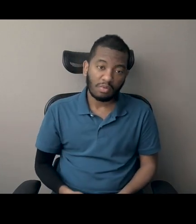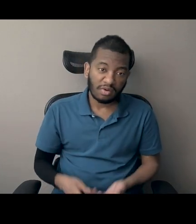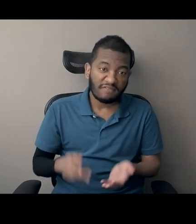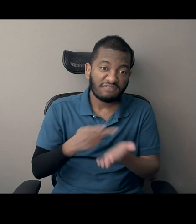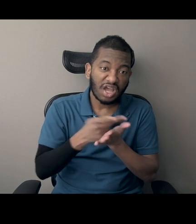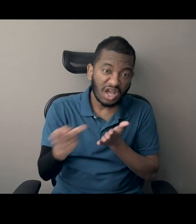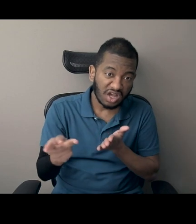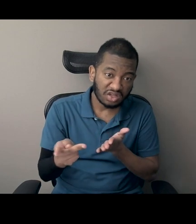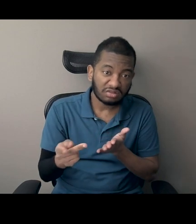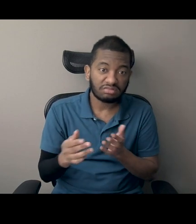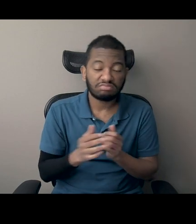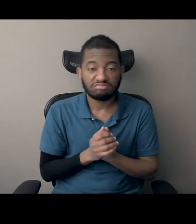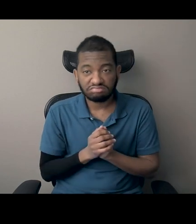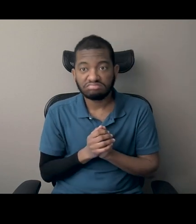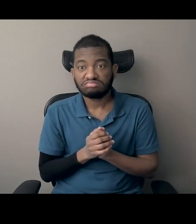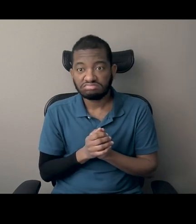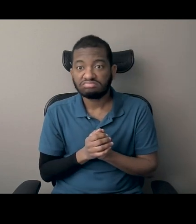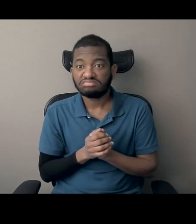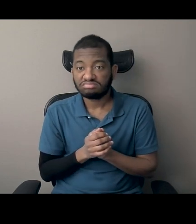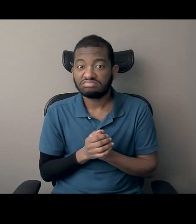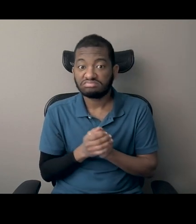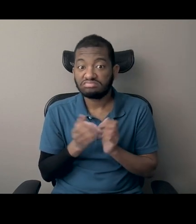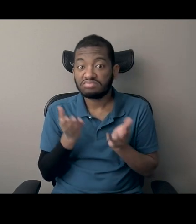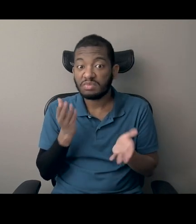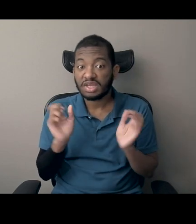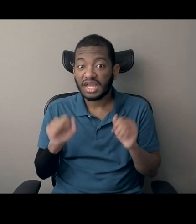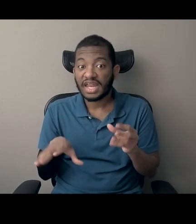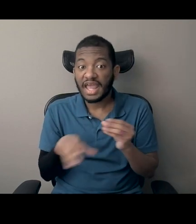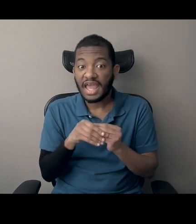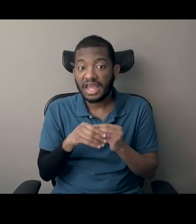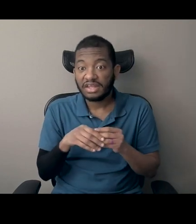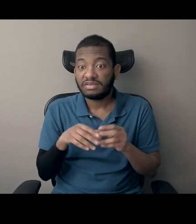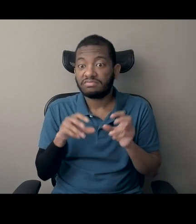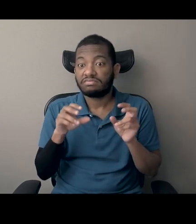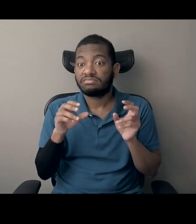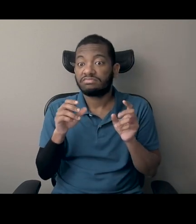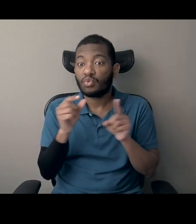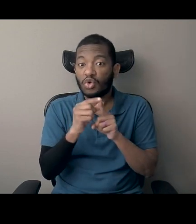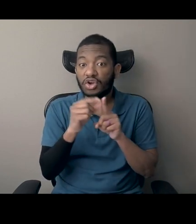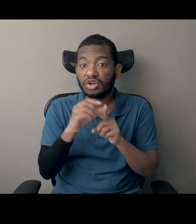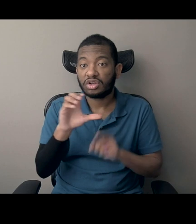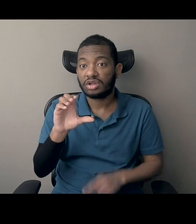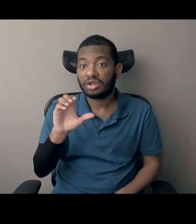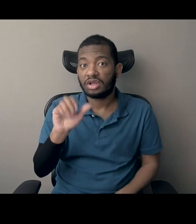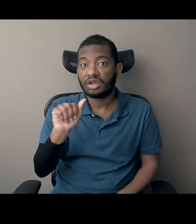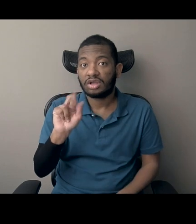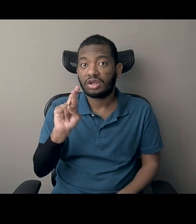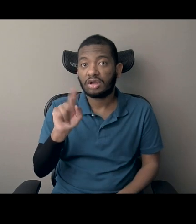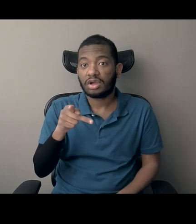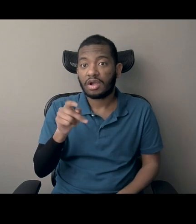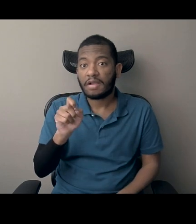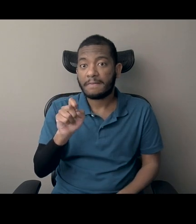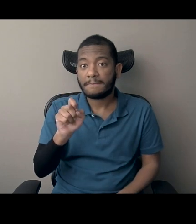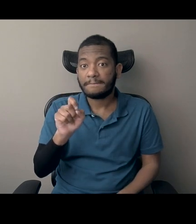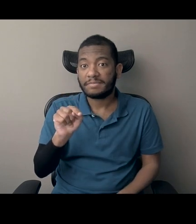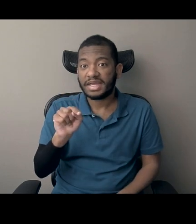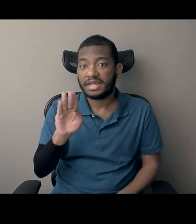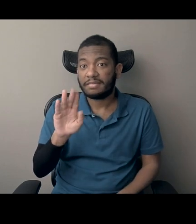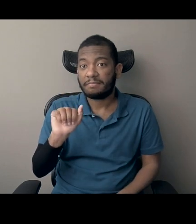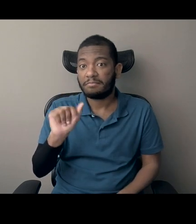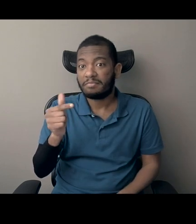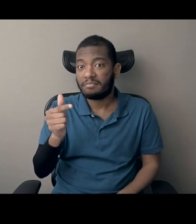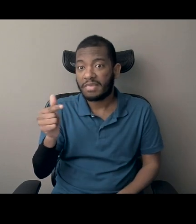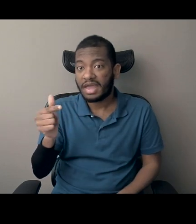I don't know if we want to get some, some carpetbaggers and scalawags on the board, if that's familiar to anybody. It's certainly a part of